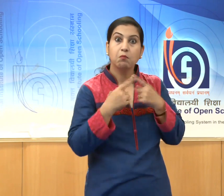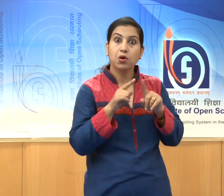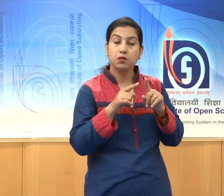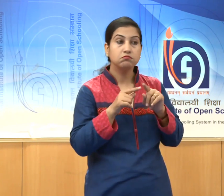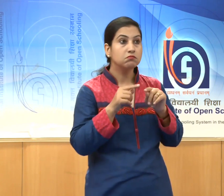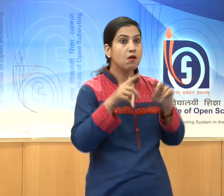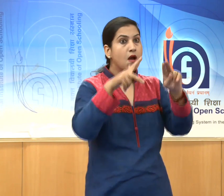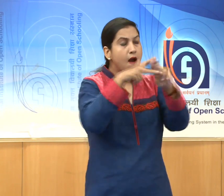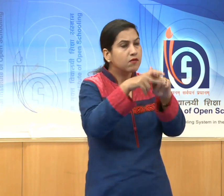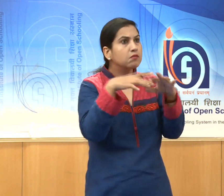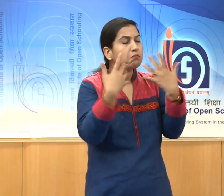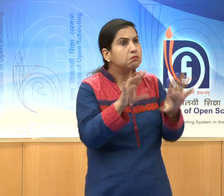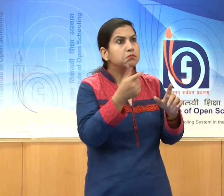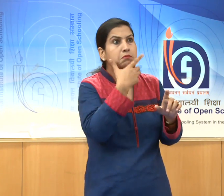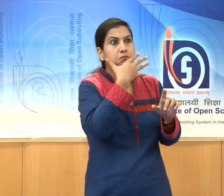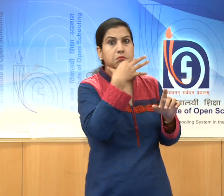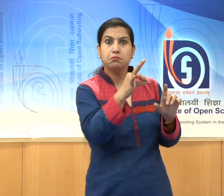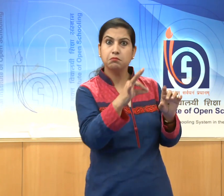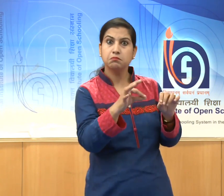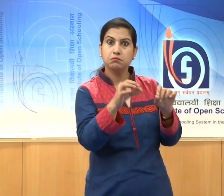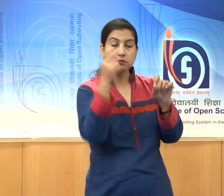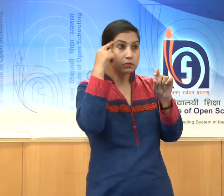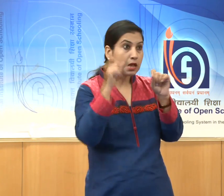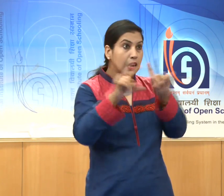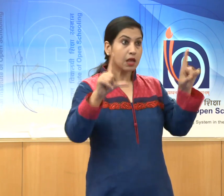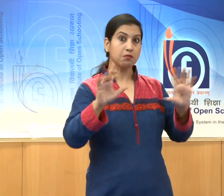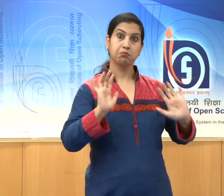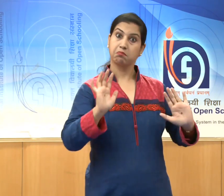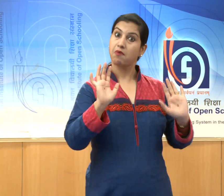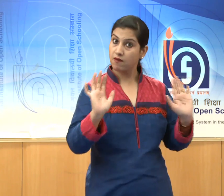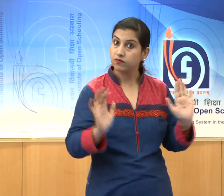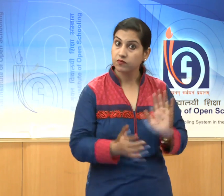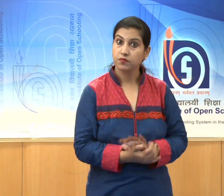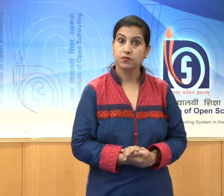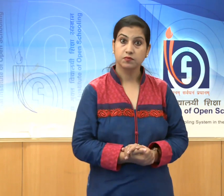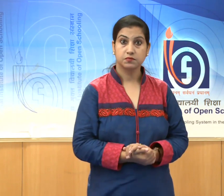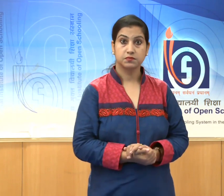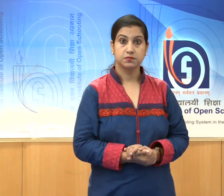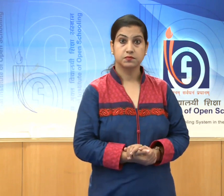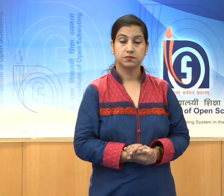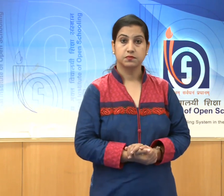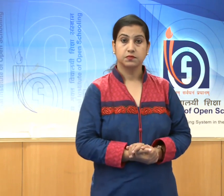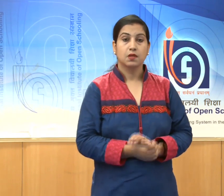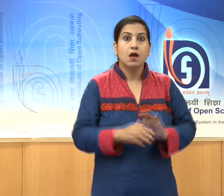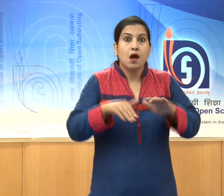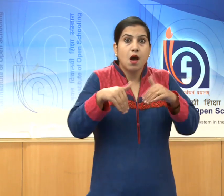a clear picture of how beautiful